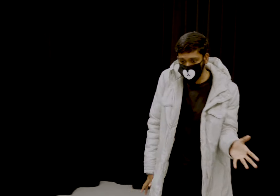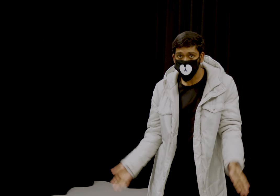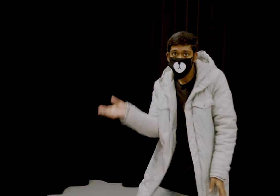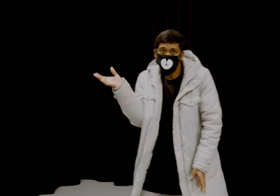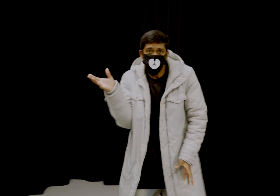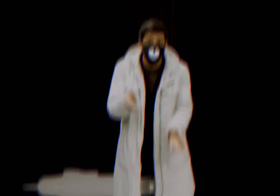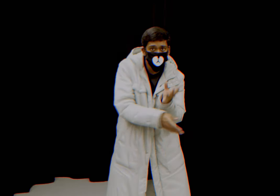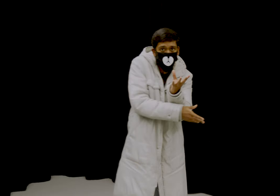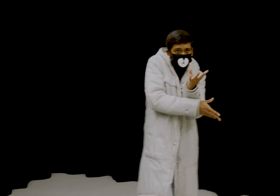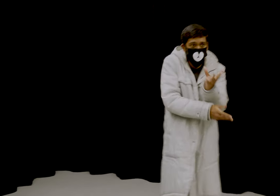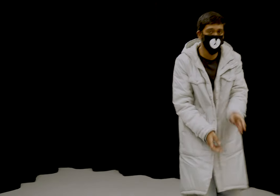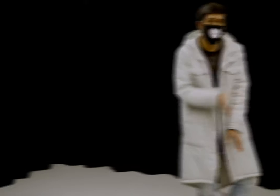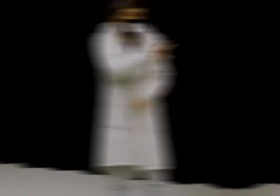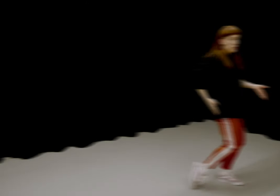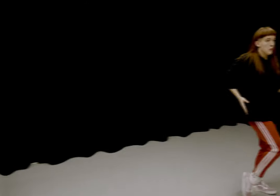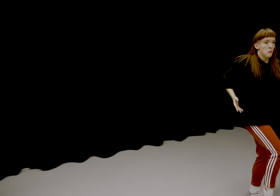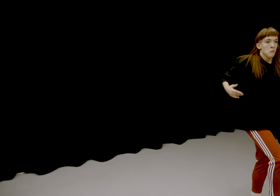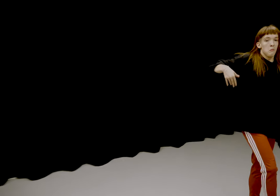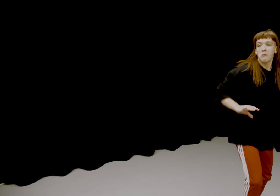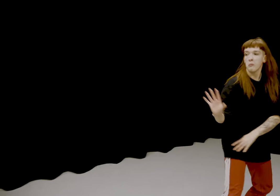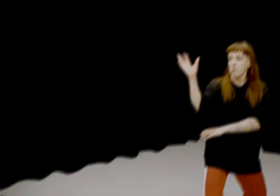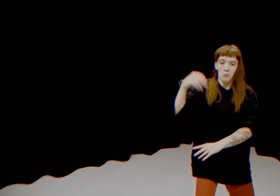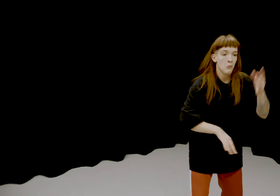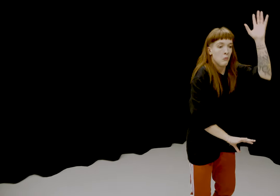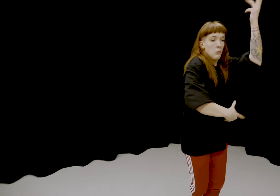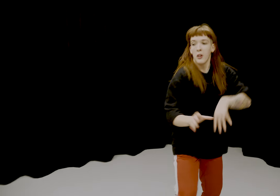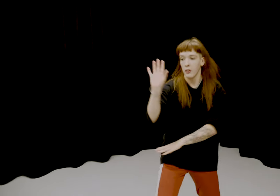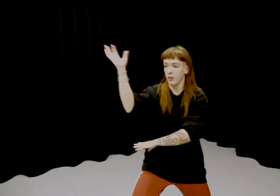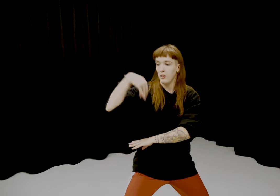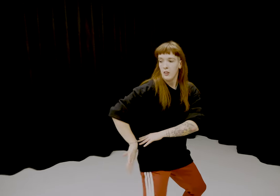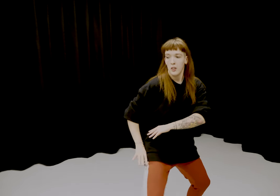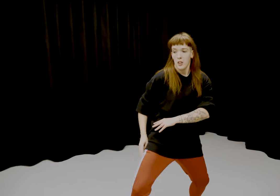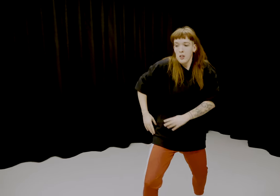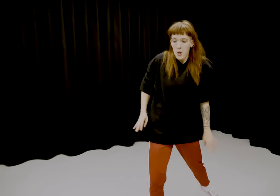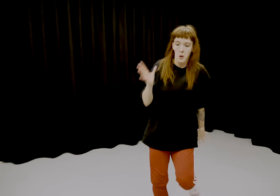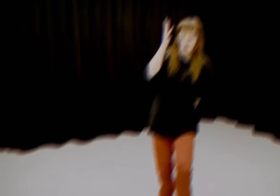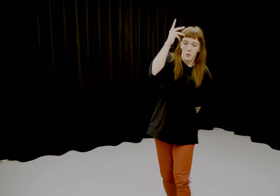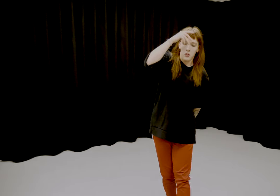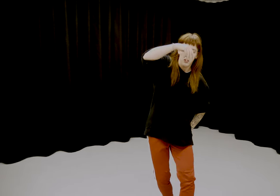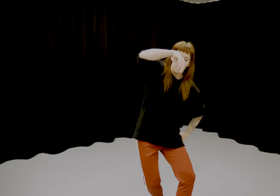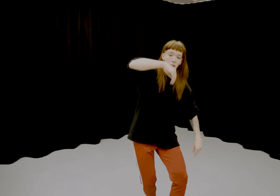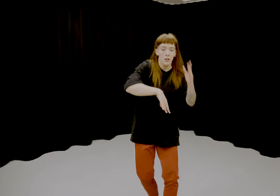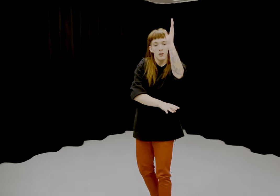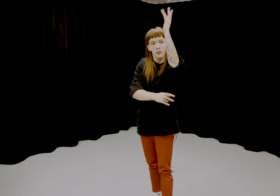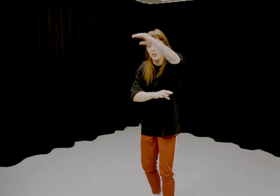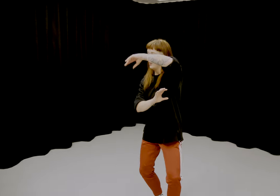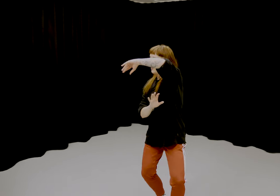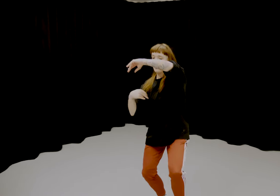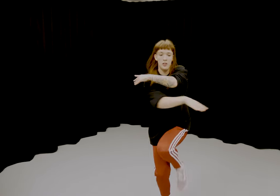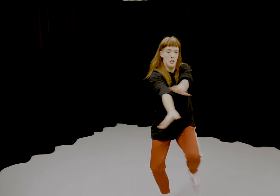We to keep on We on Keep on dancing